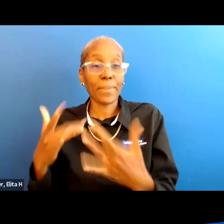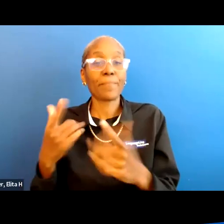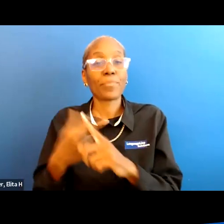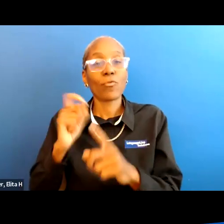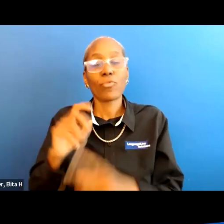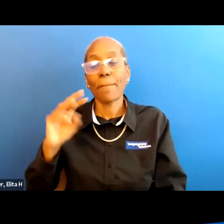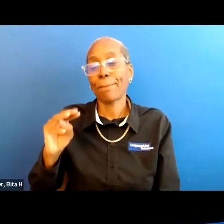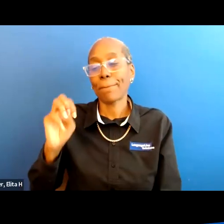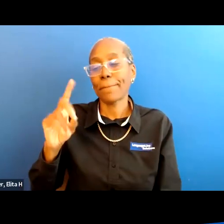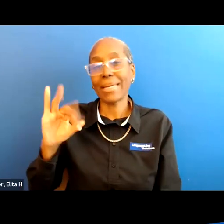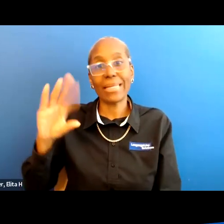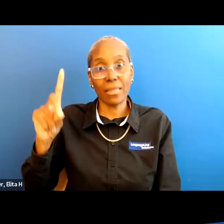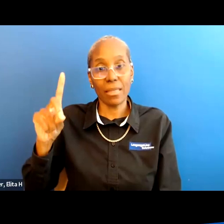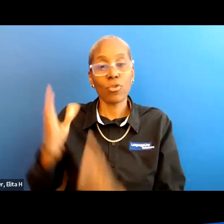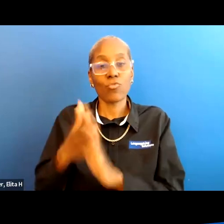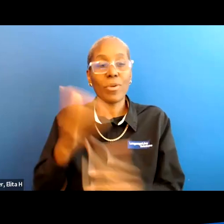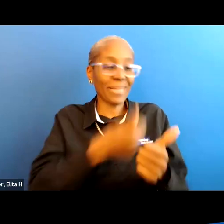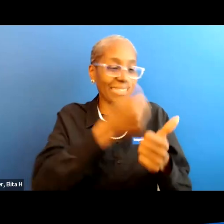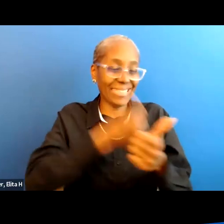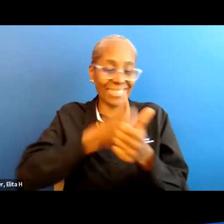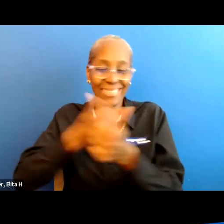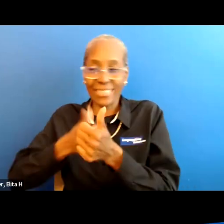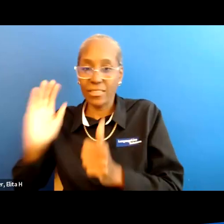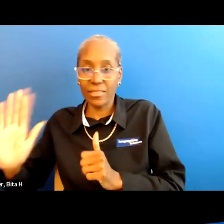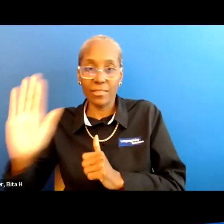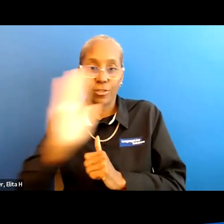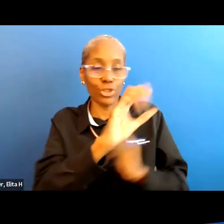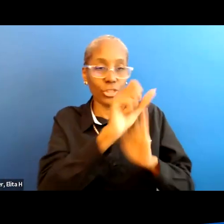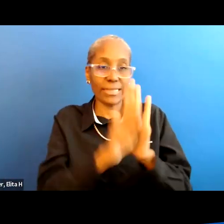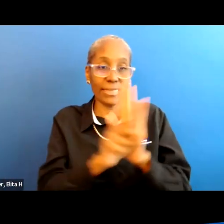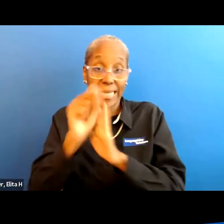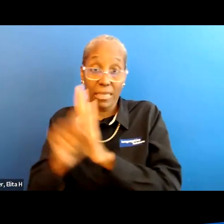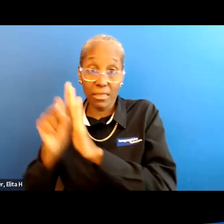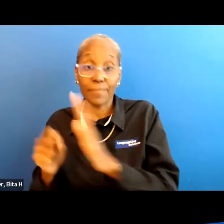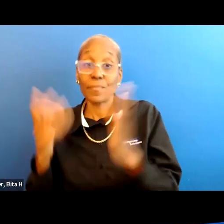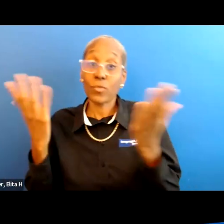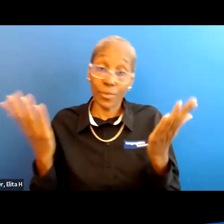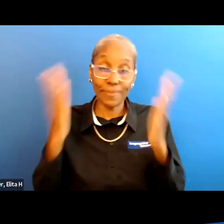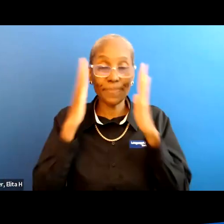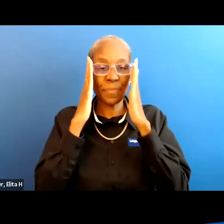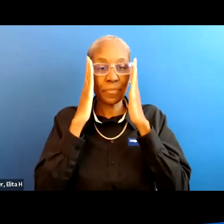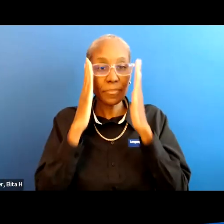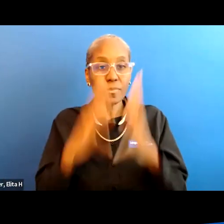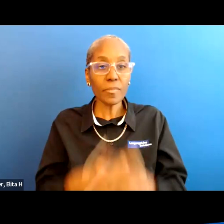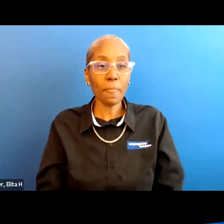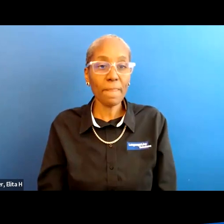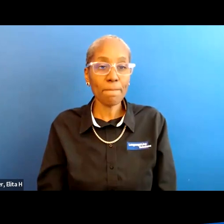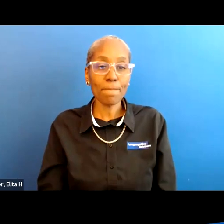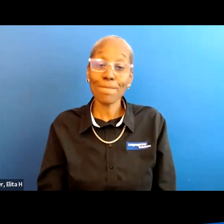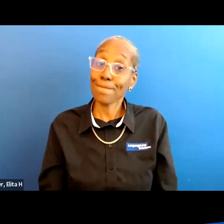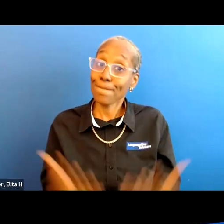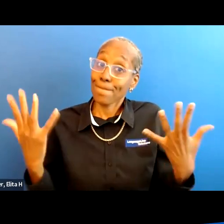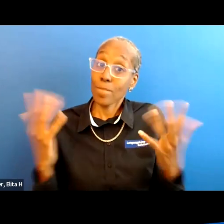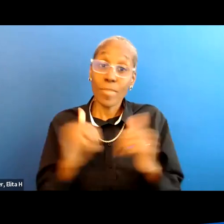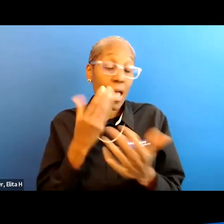from medicaid which is run by each individual state therefore um how that money